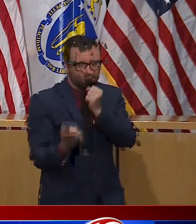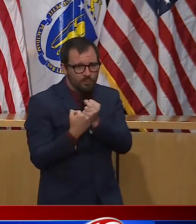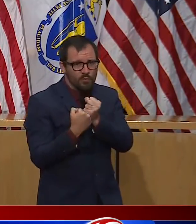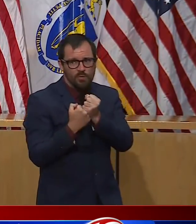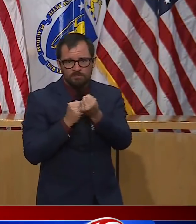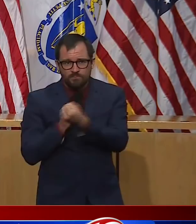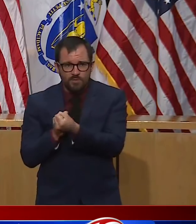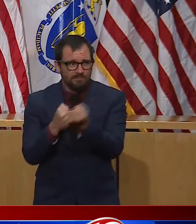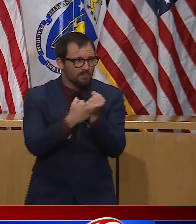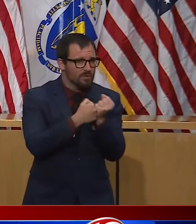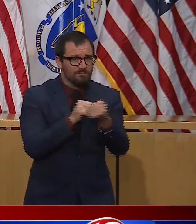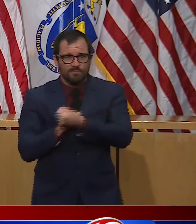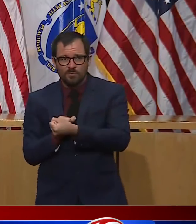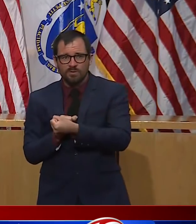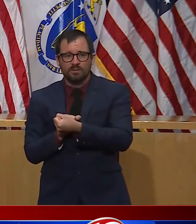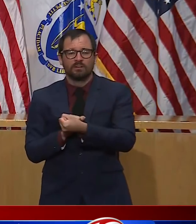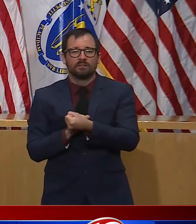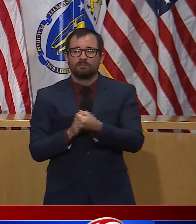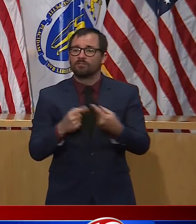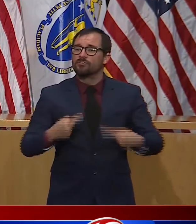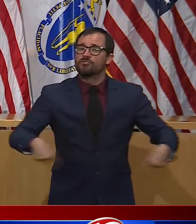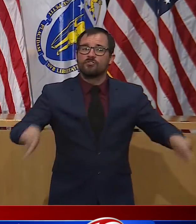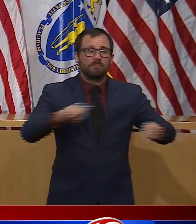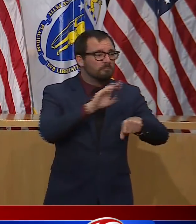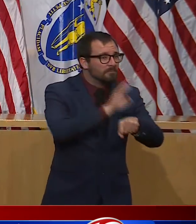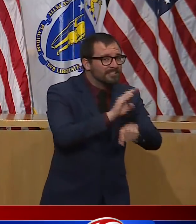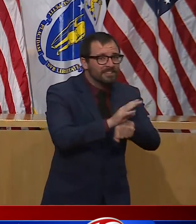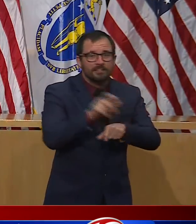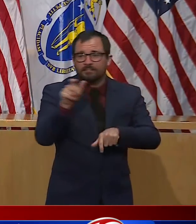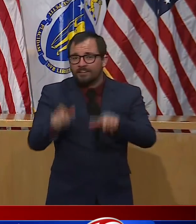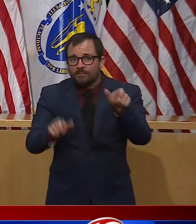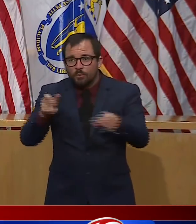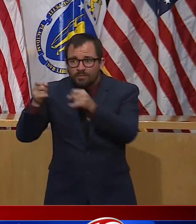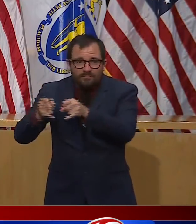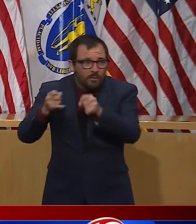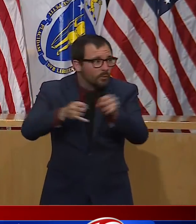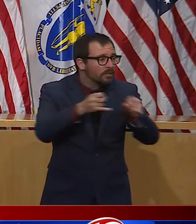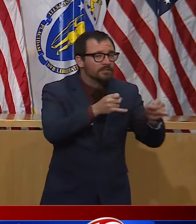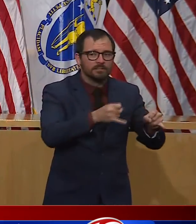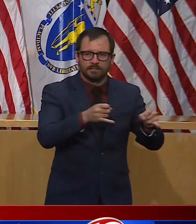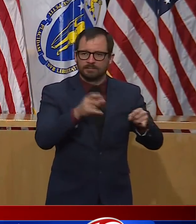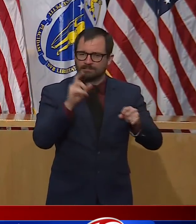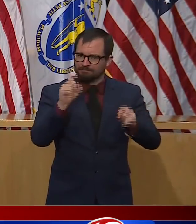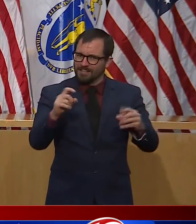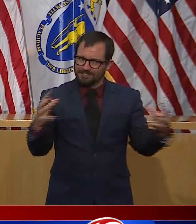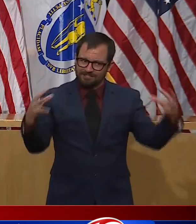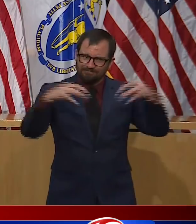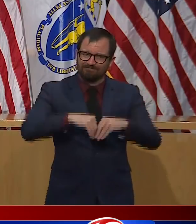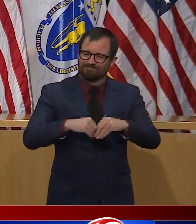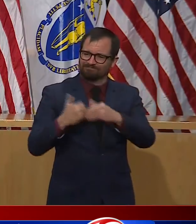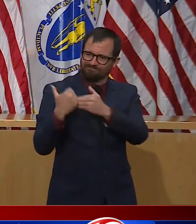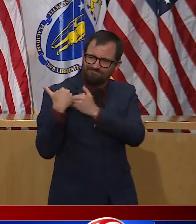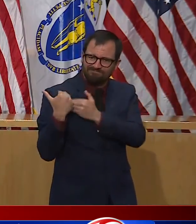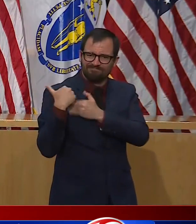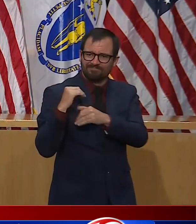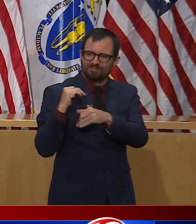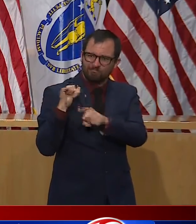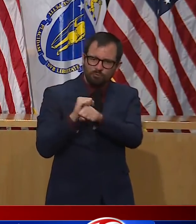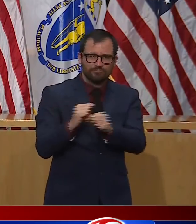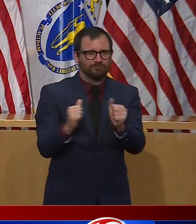Today we lay out a roadmap to reopening Massachusetts while we continue to fight COVID-19.